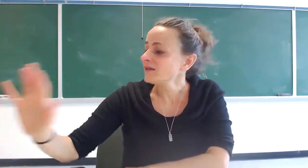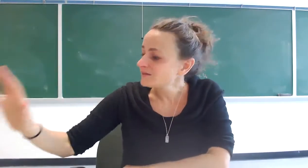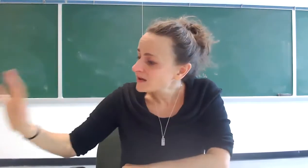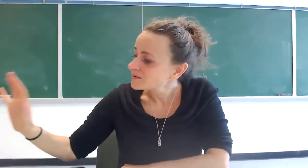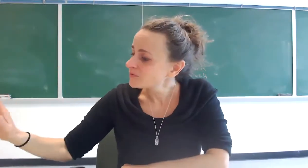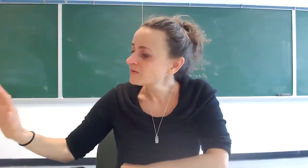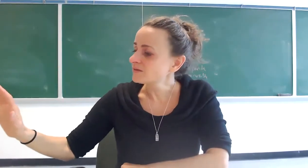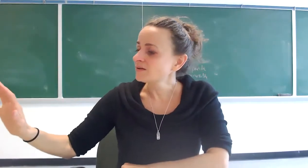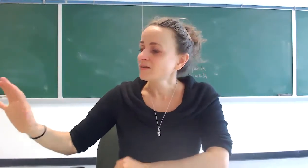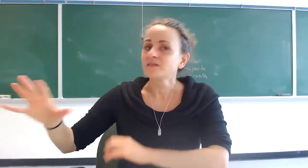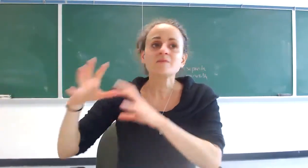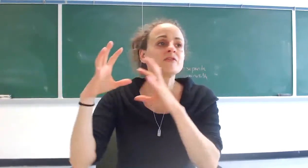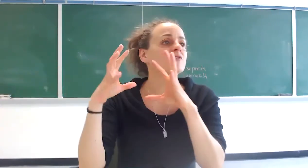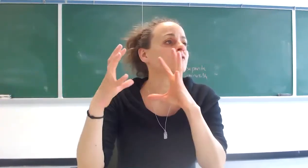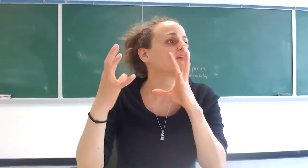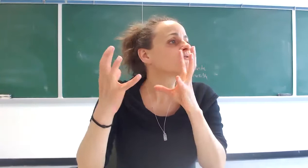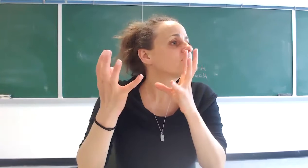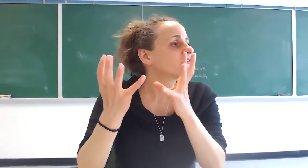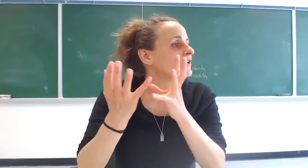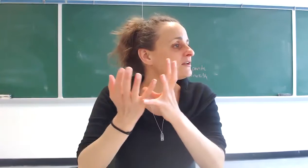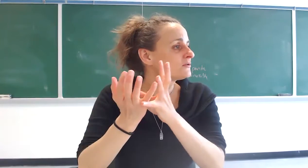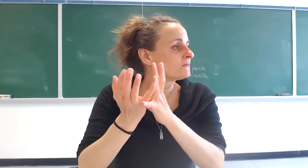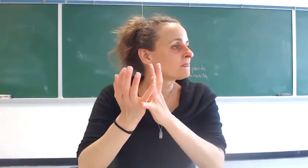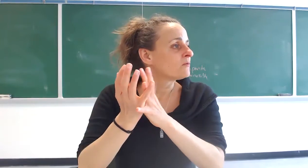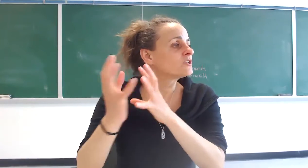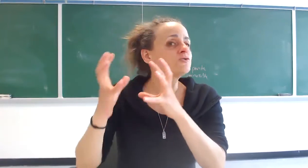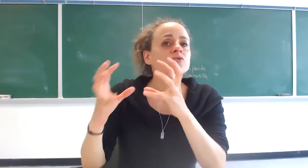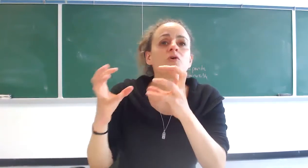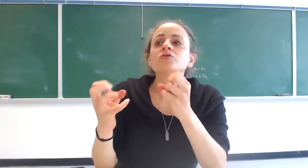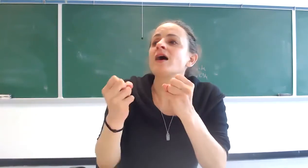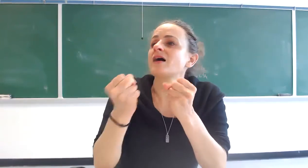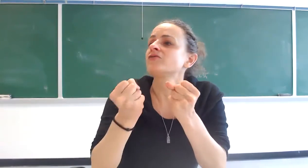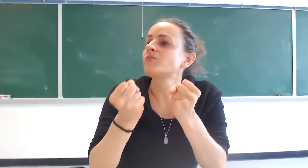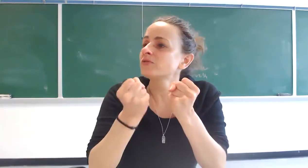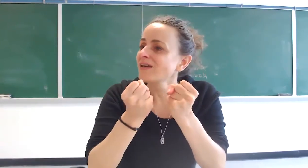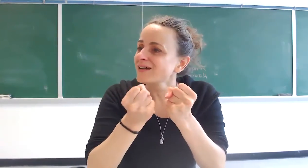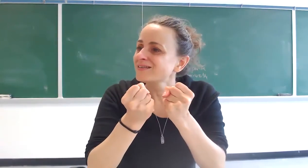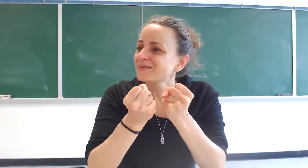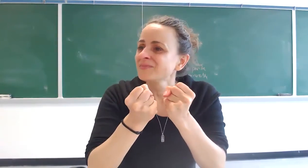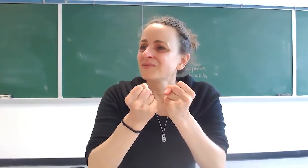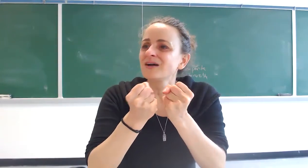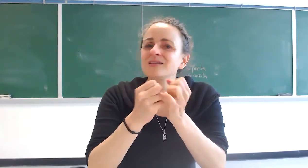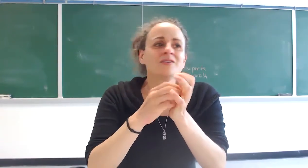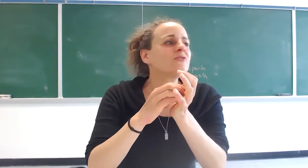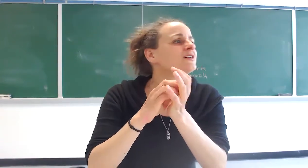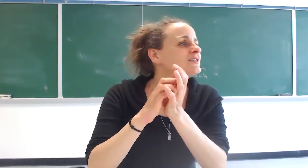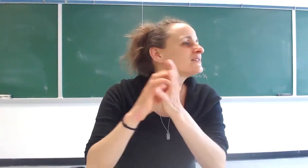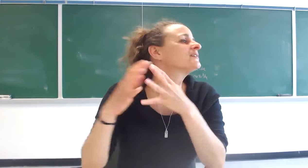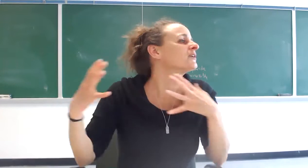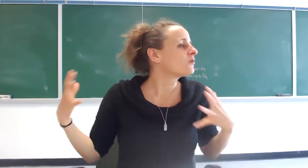that dying person something of infinite value which you know you have to protect right you're not just seeing an old